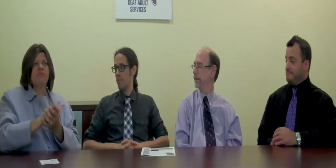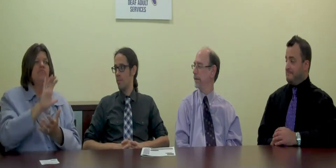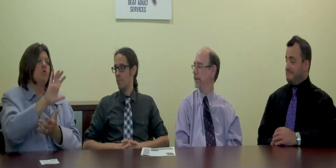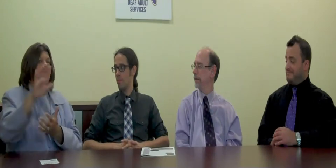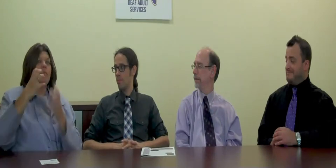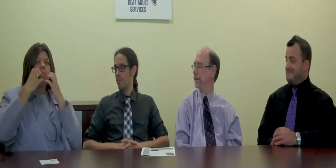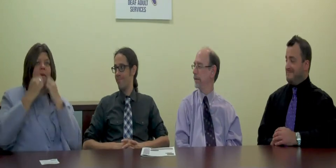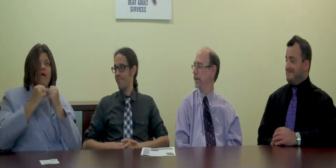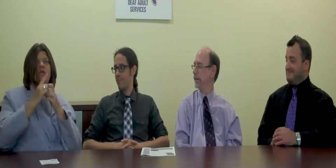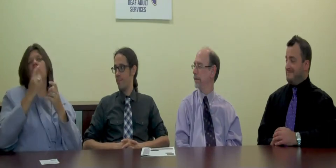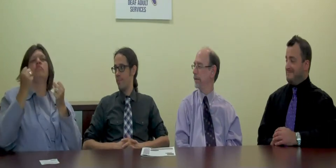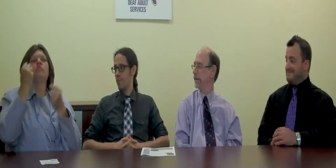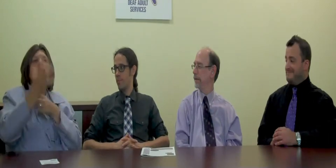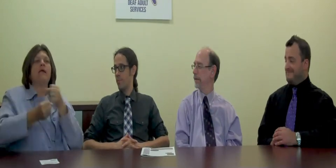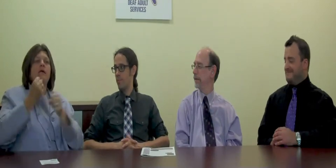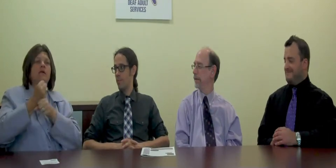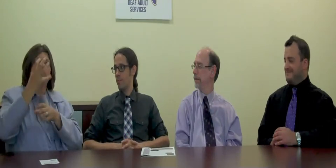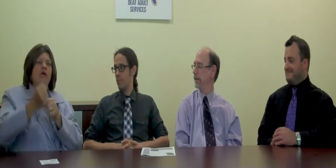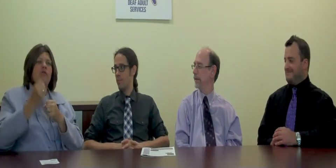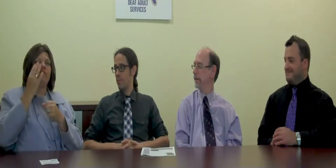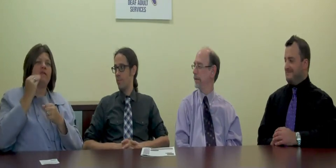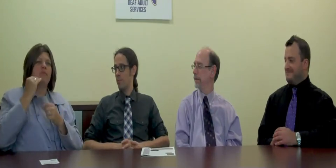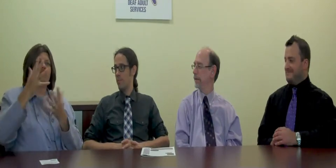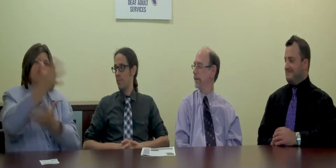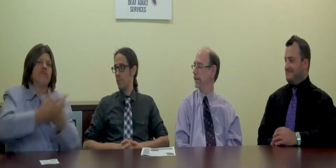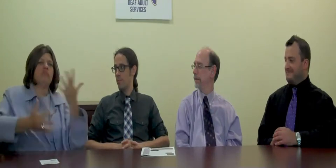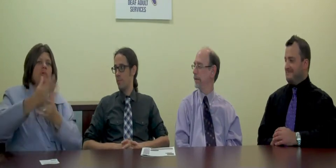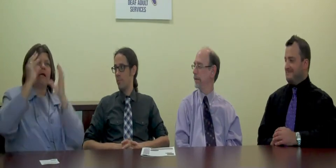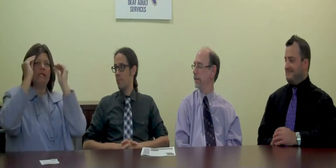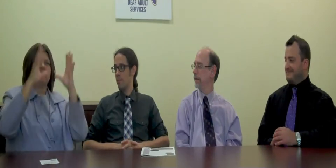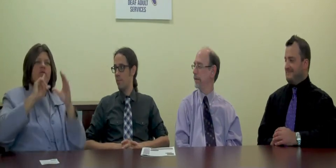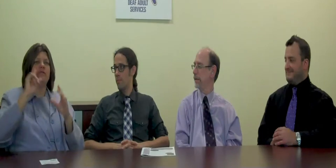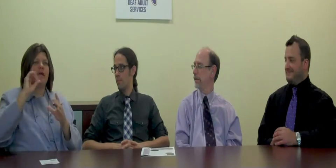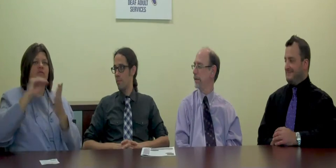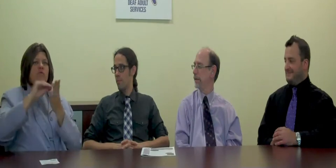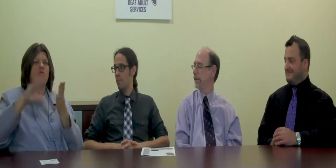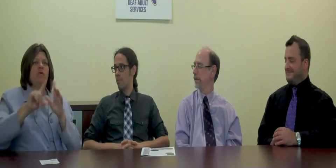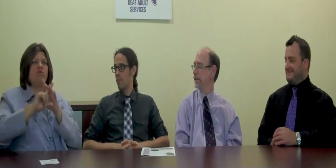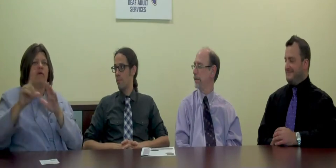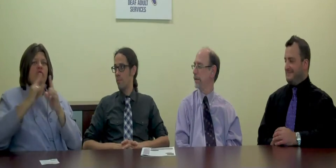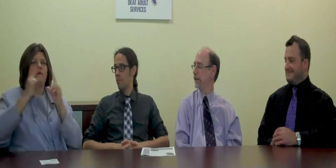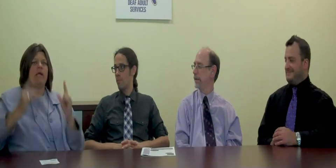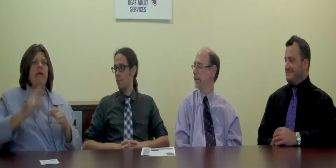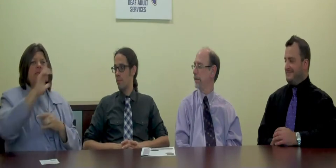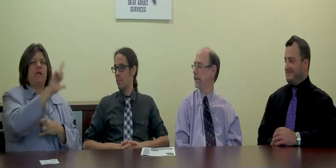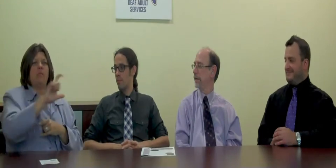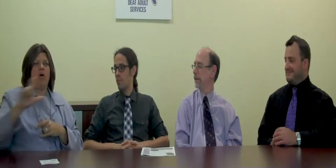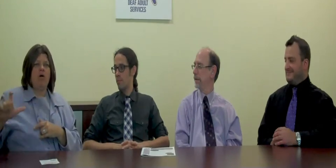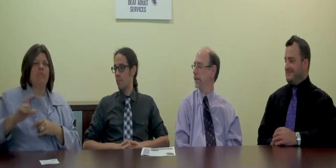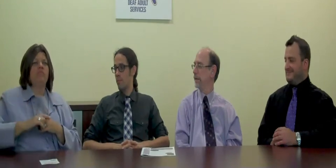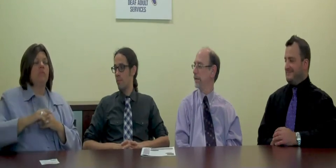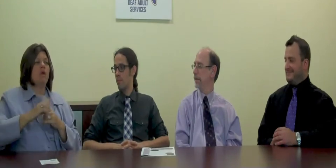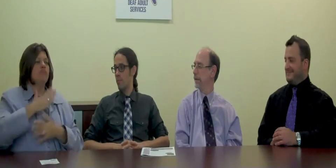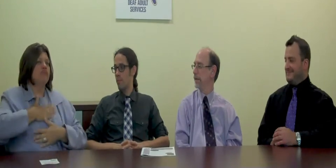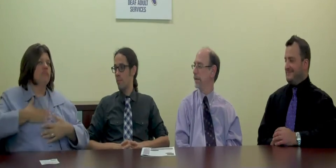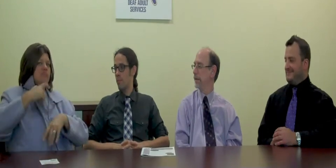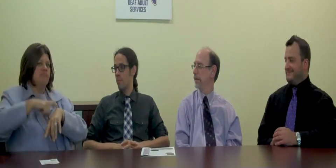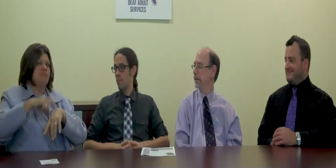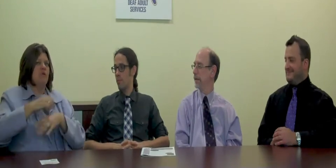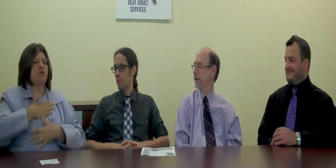May 2012. Her passion for teaching the Deaf community grew from years of experience interacting and teaching Deaf students at refugee camps in